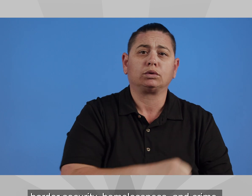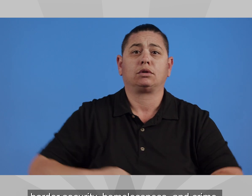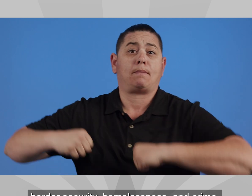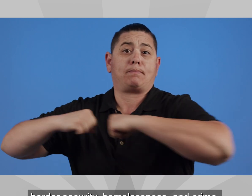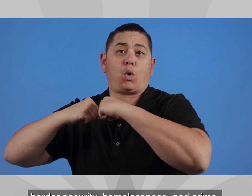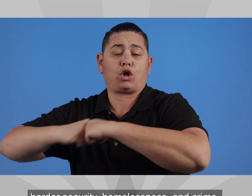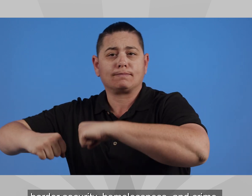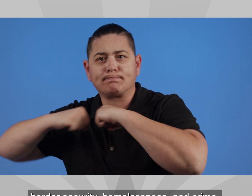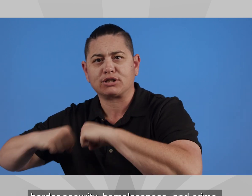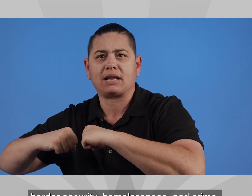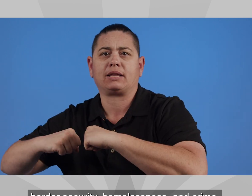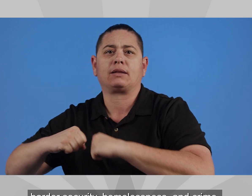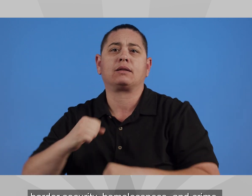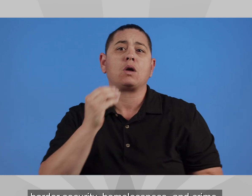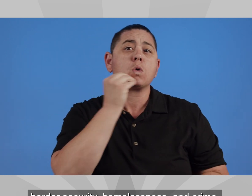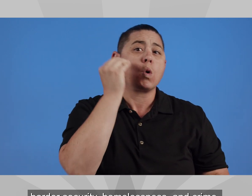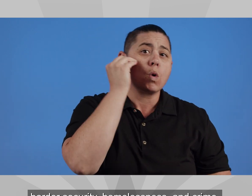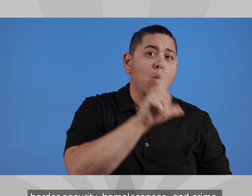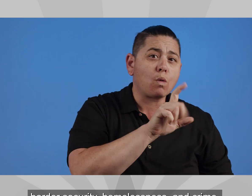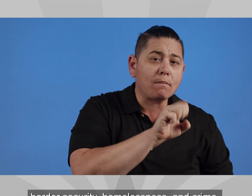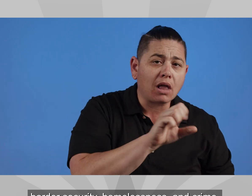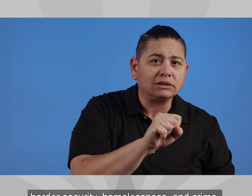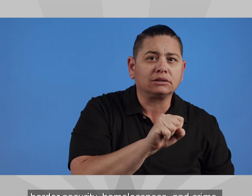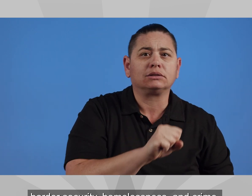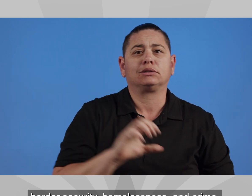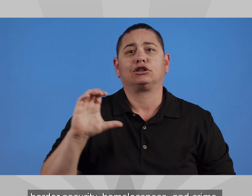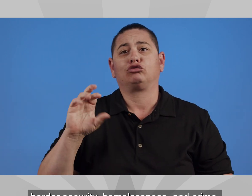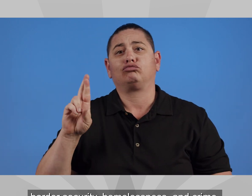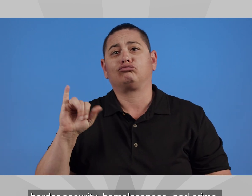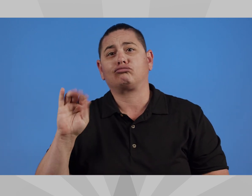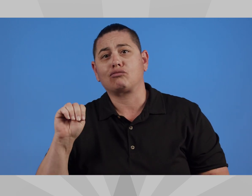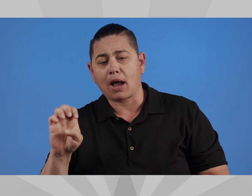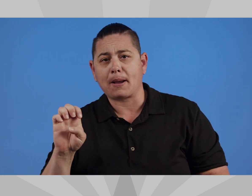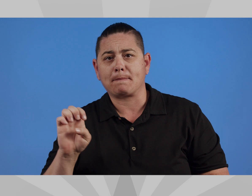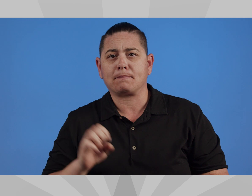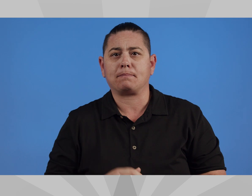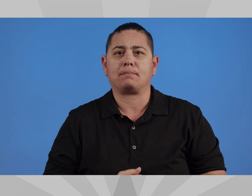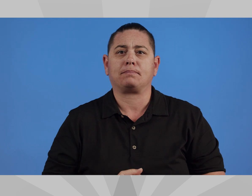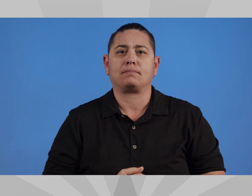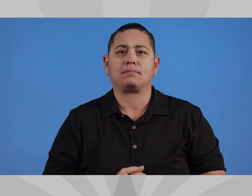border security, homelessness, and crime.